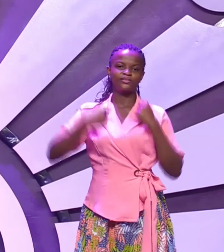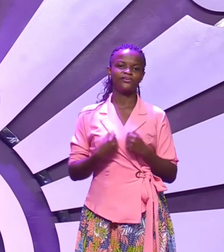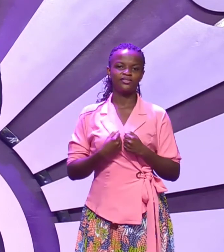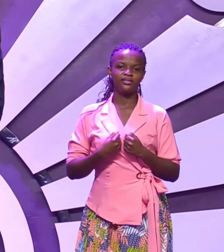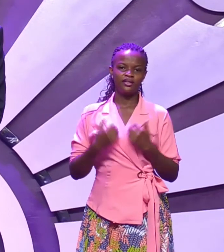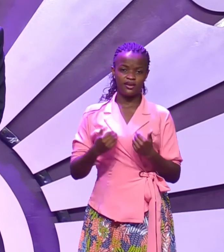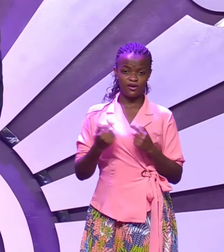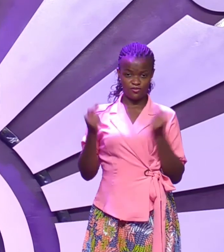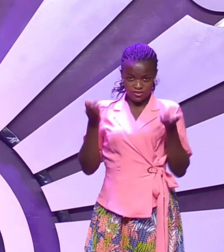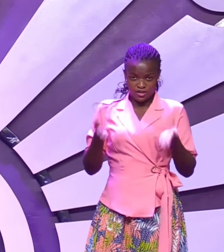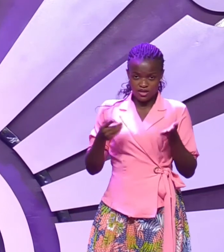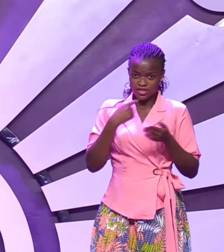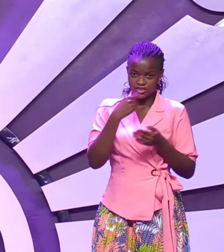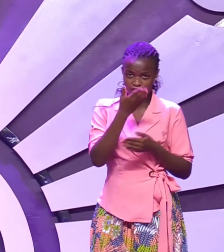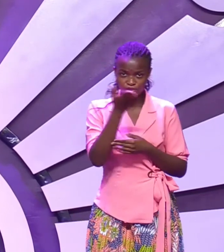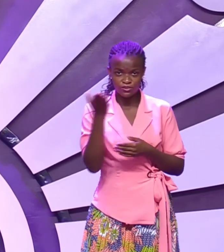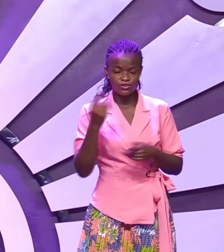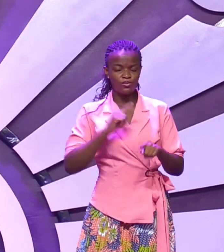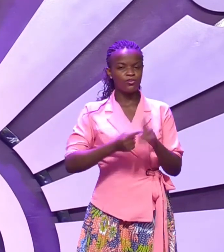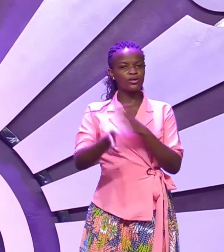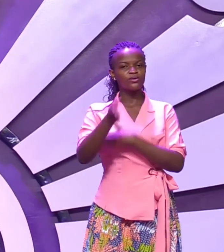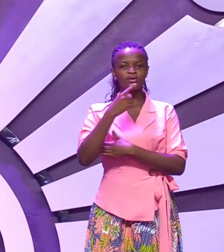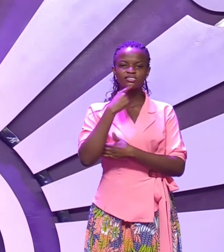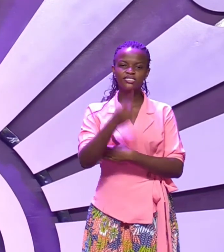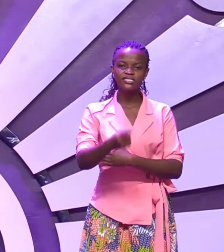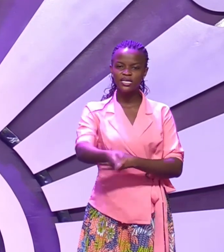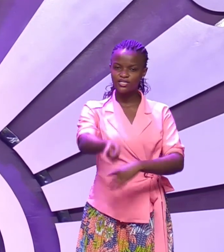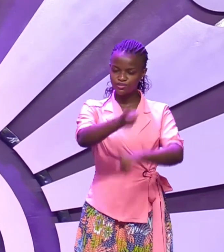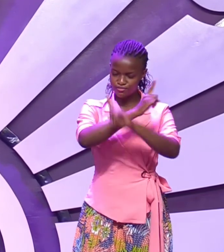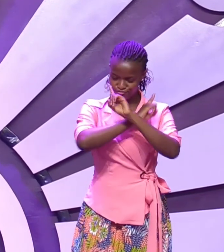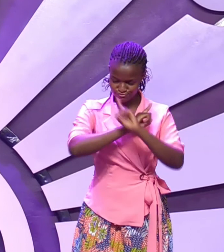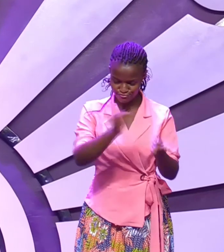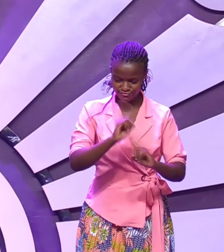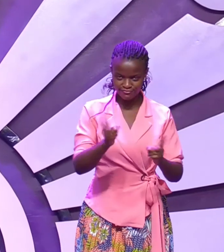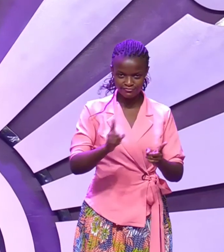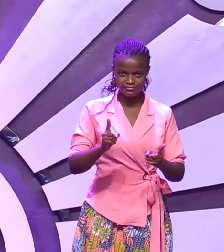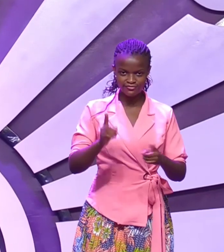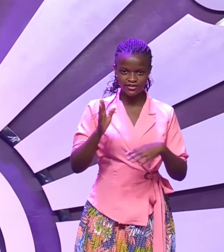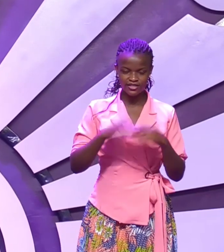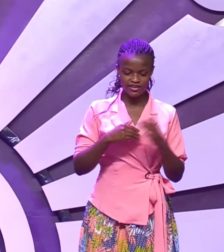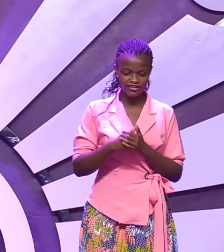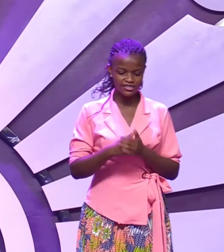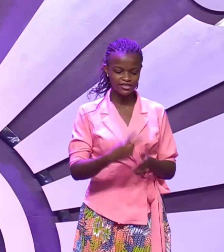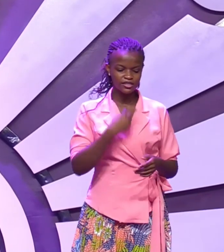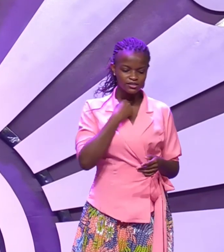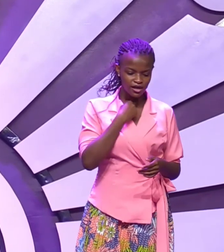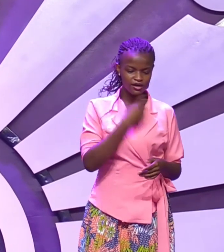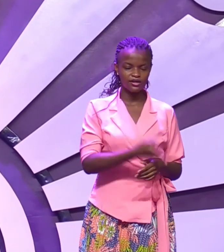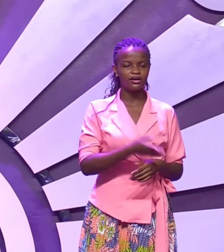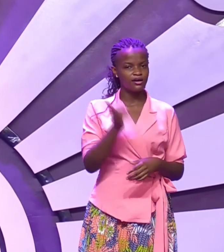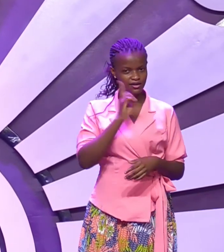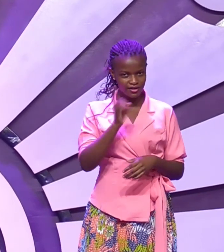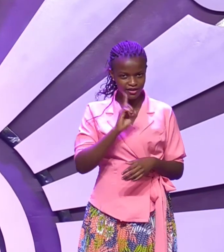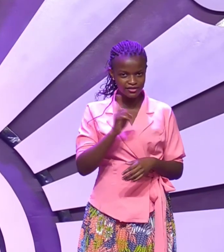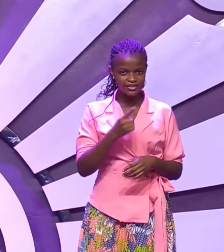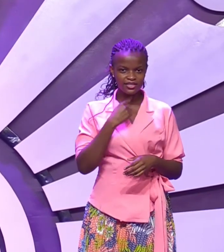I've come to tell you when God says no don't get stuck no